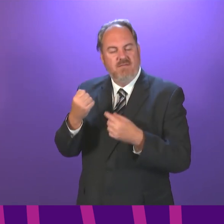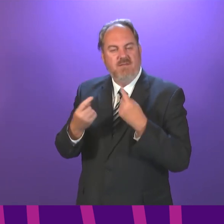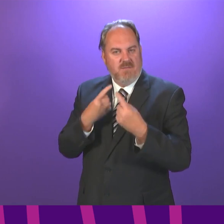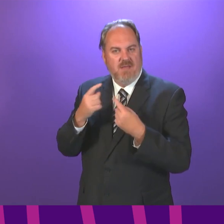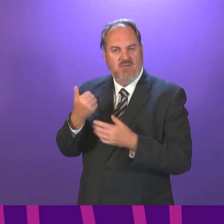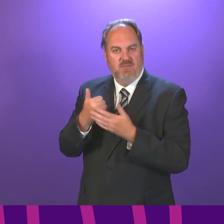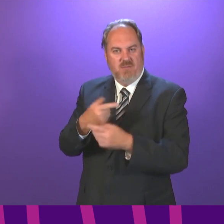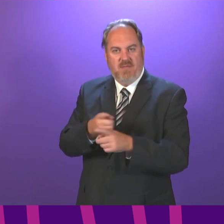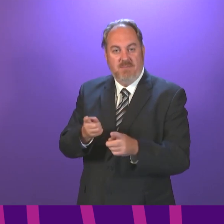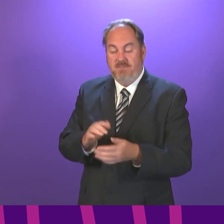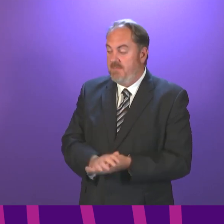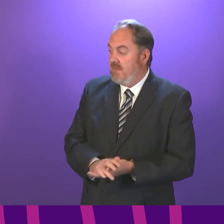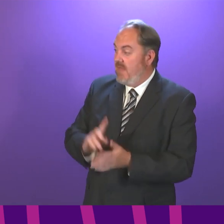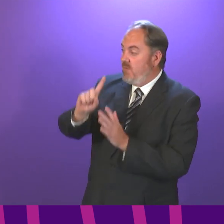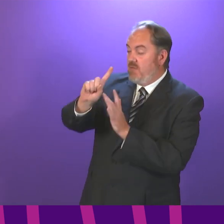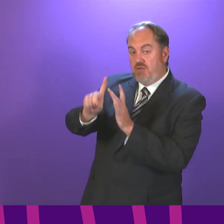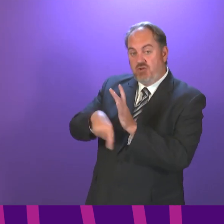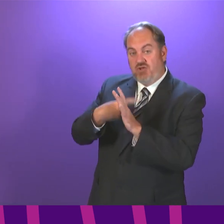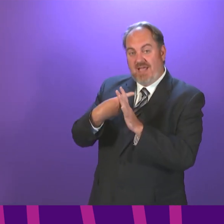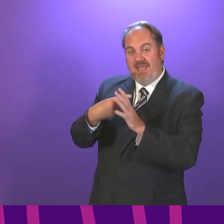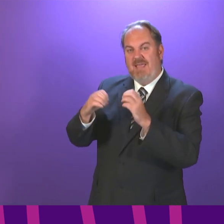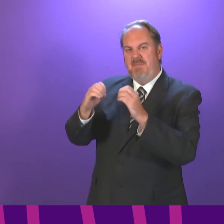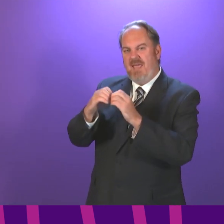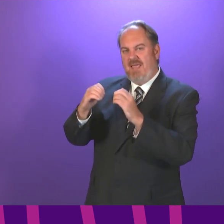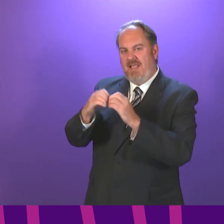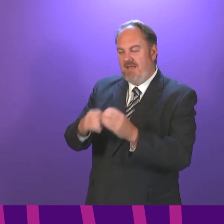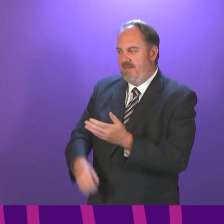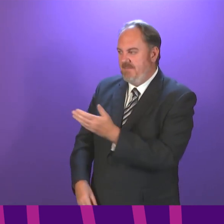I call Jacqui Bailey to be followed by Paul McLennan.